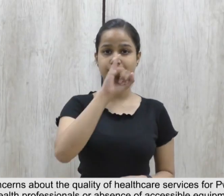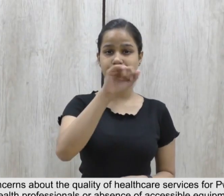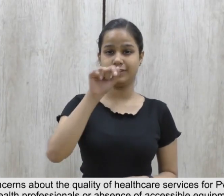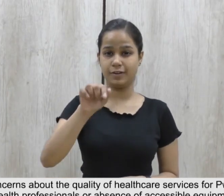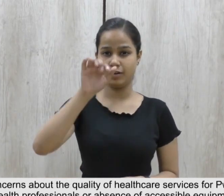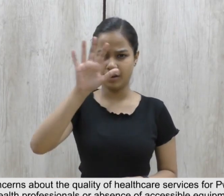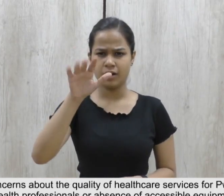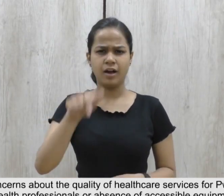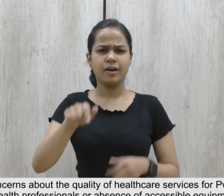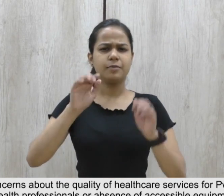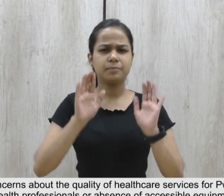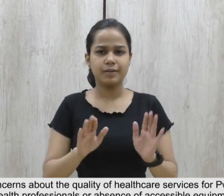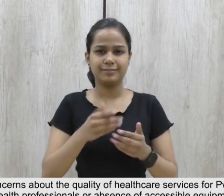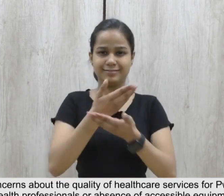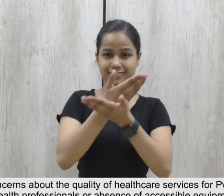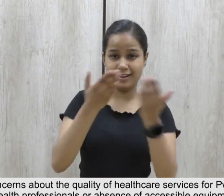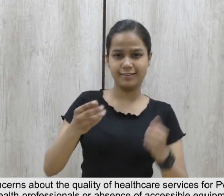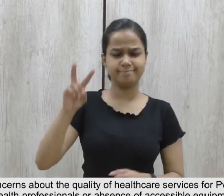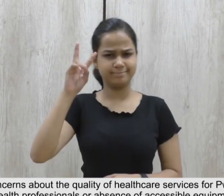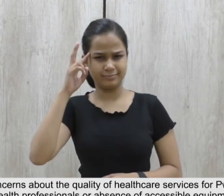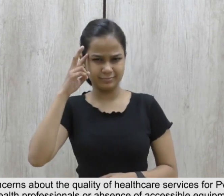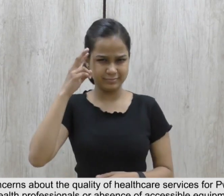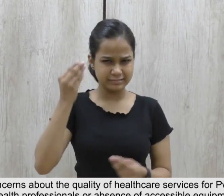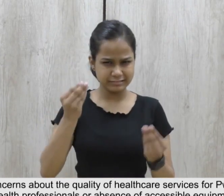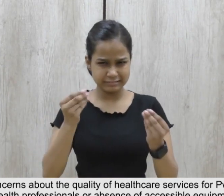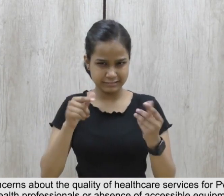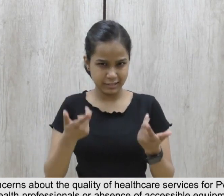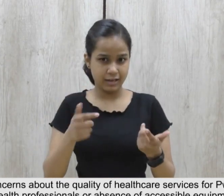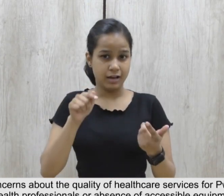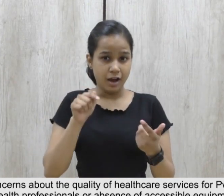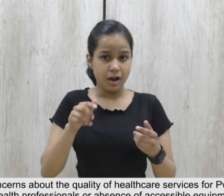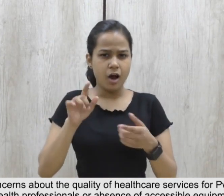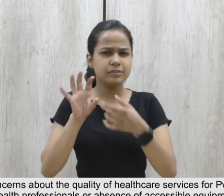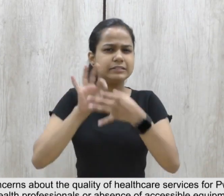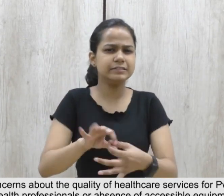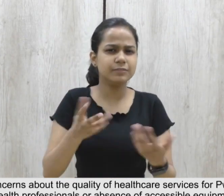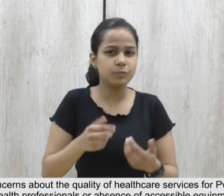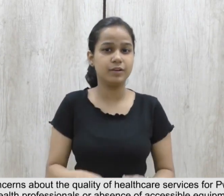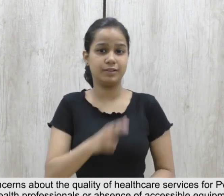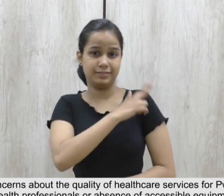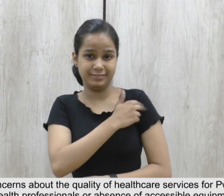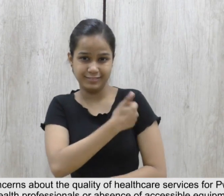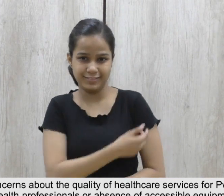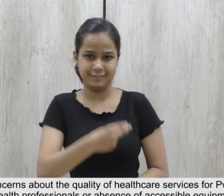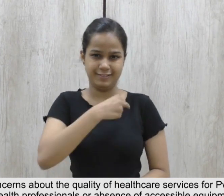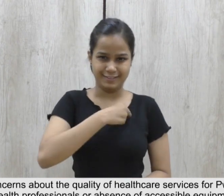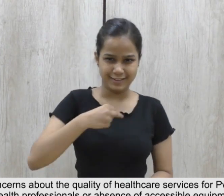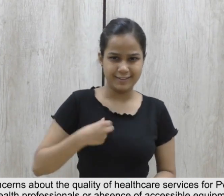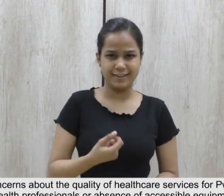6.5 There are also concerns about the quality of health care services for PWDs due